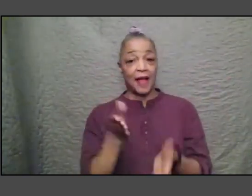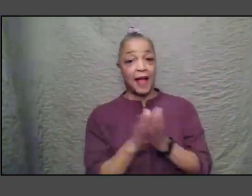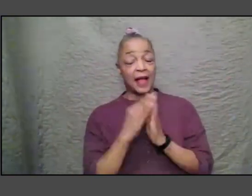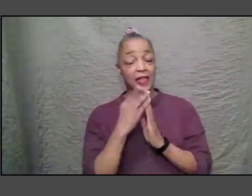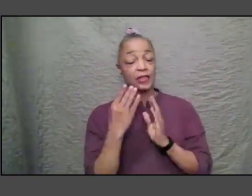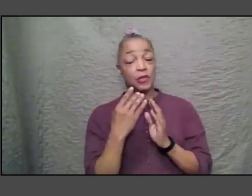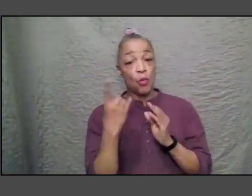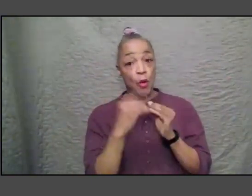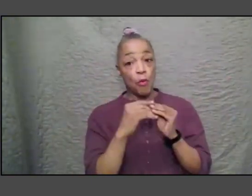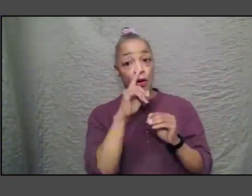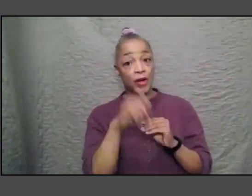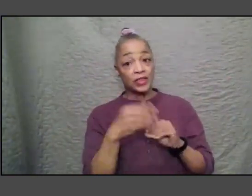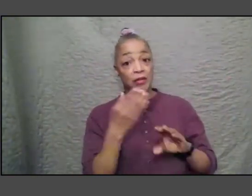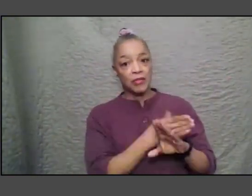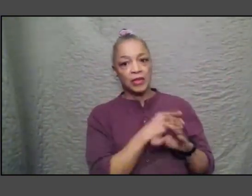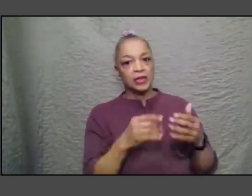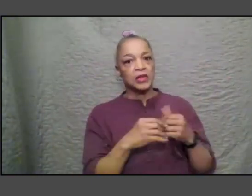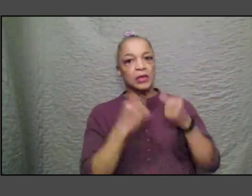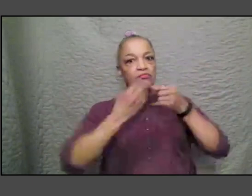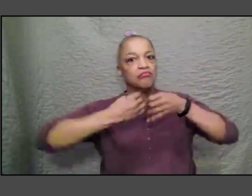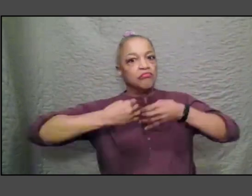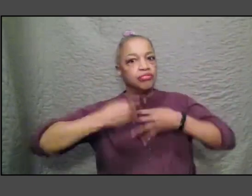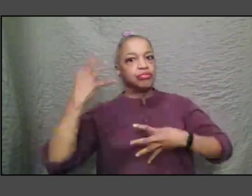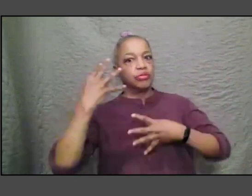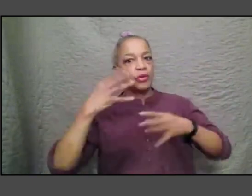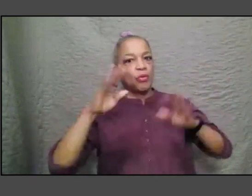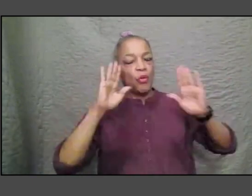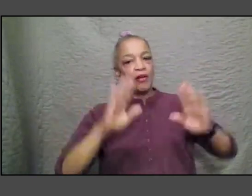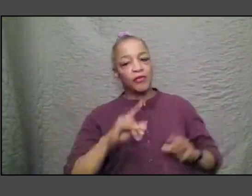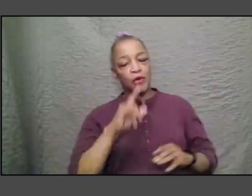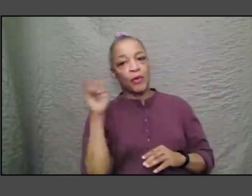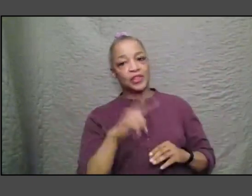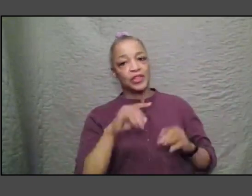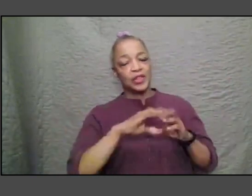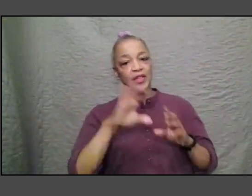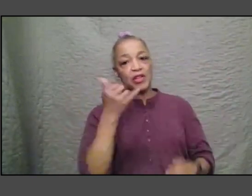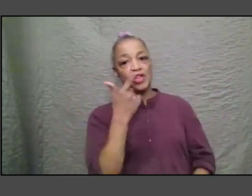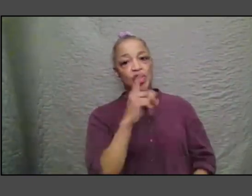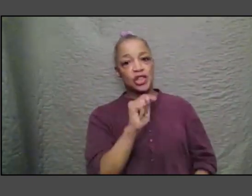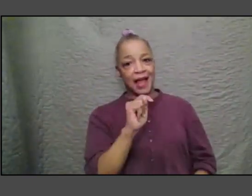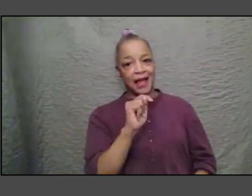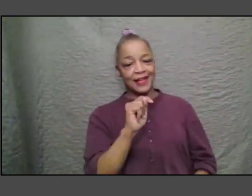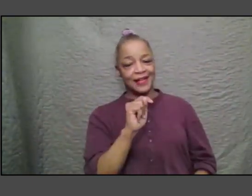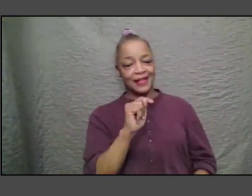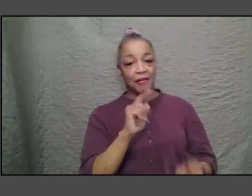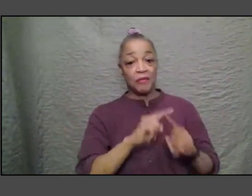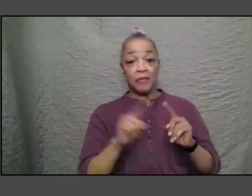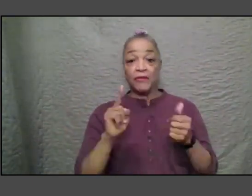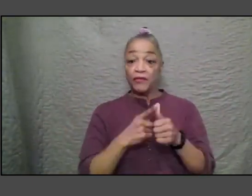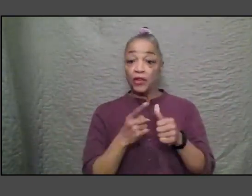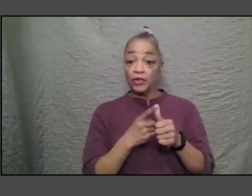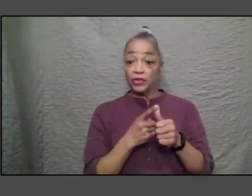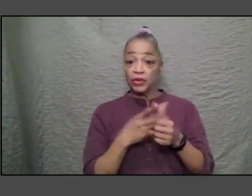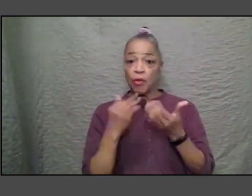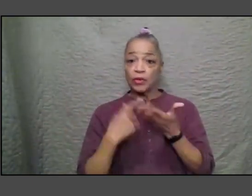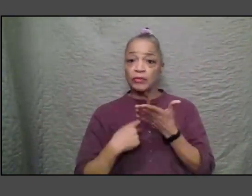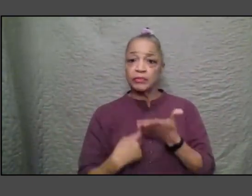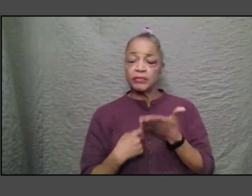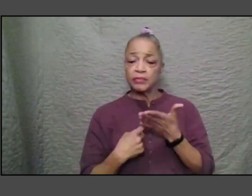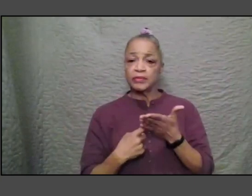are so many terrific questions in the chat so i want us to get to those but first i want to just talk to you about the specificity of place and